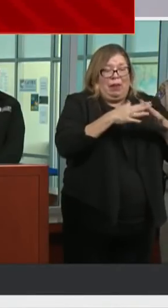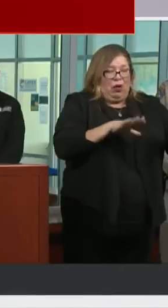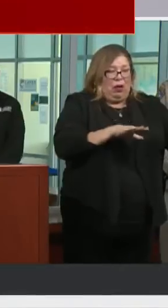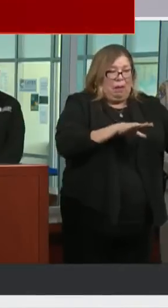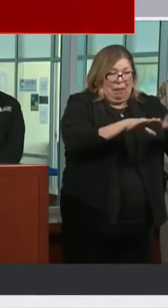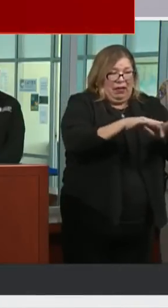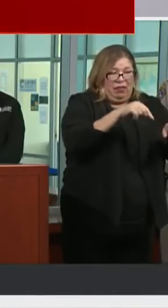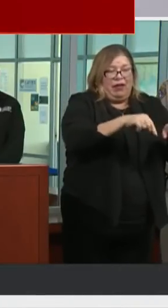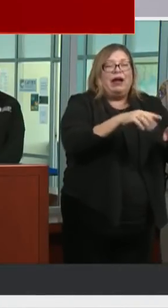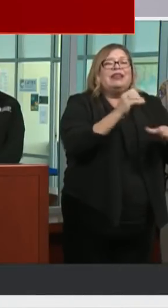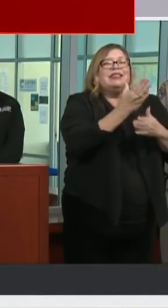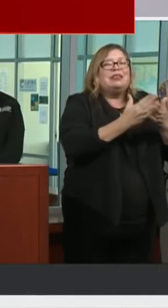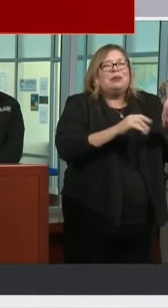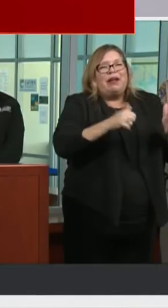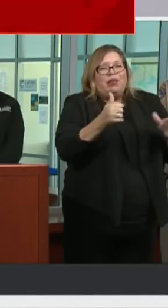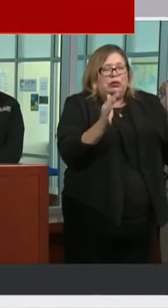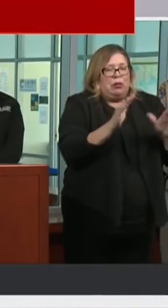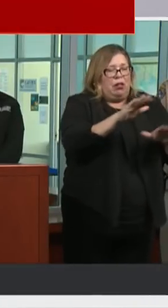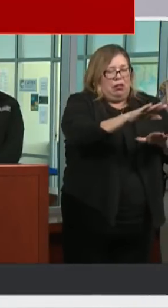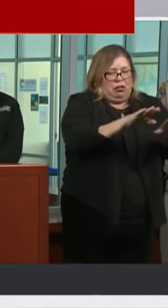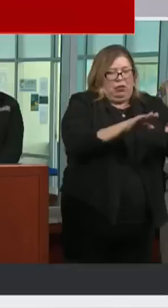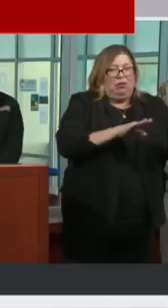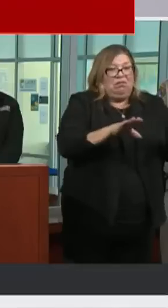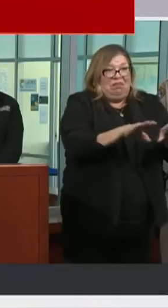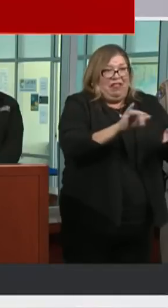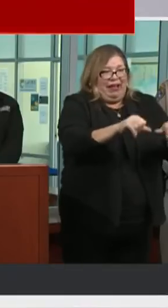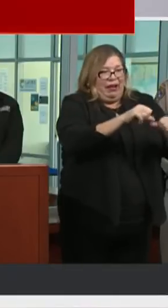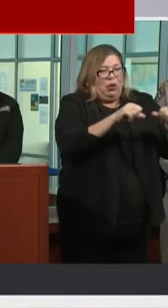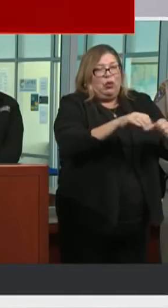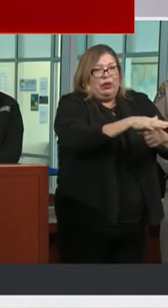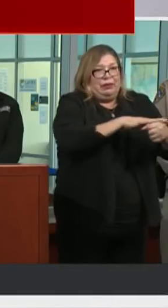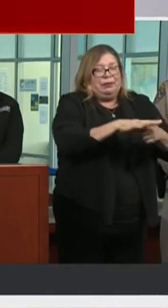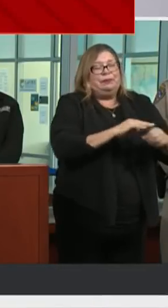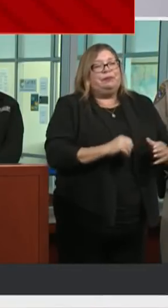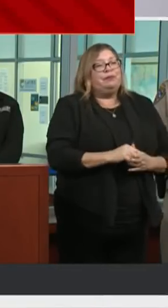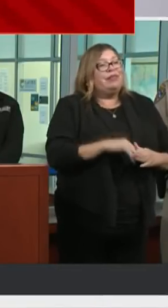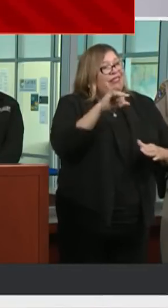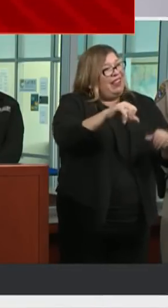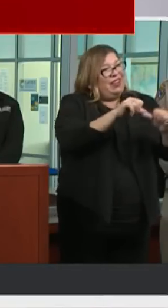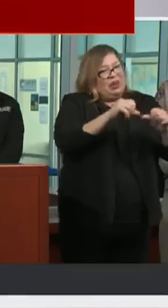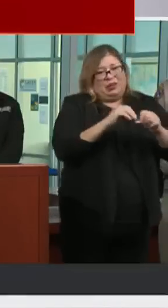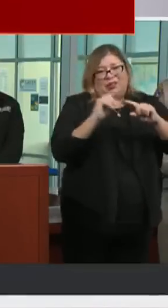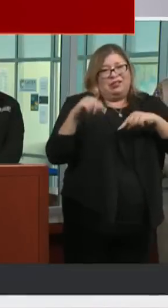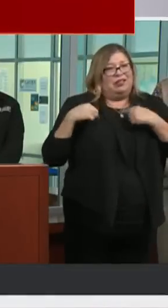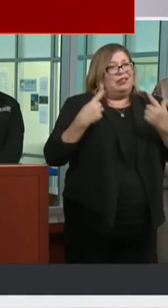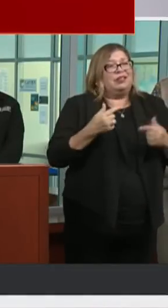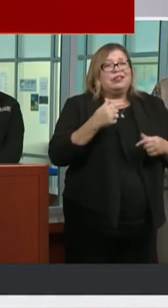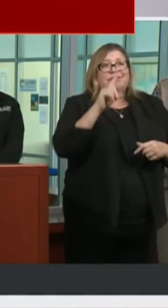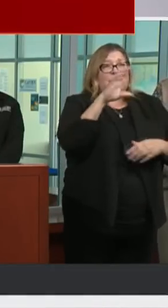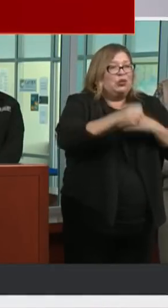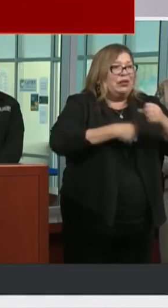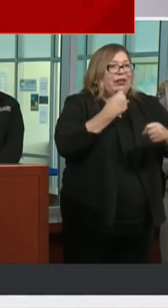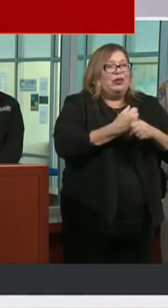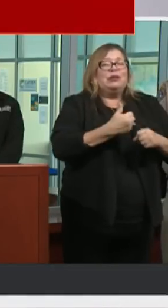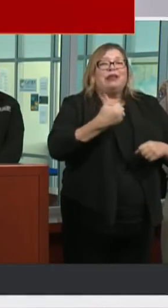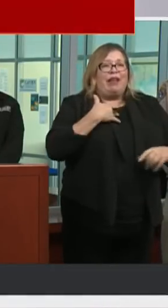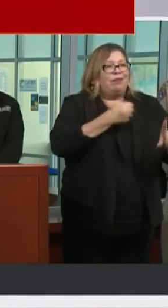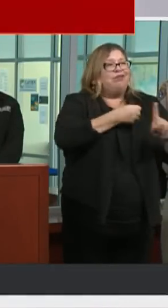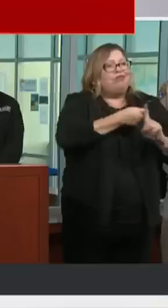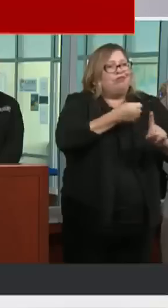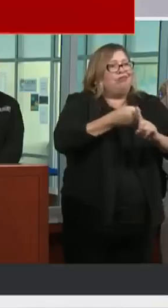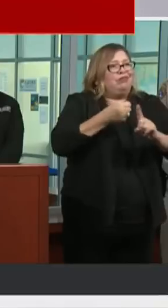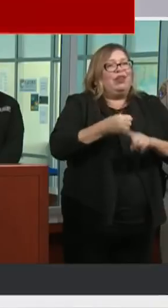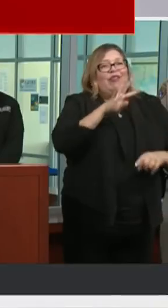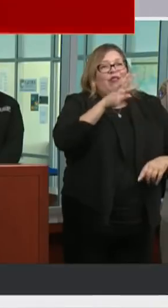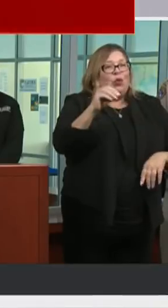some small pieces of other plates as well. The area over the last century has had about 40 earthquakes. That are magnitude